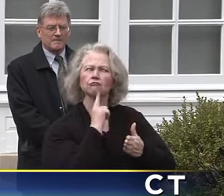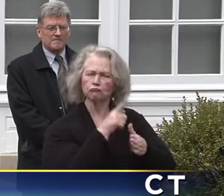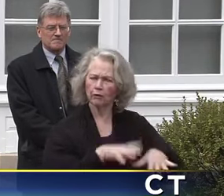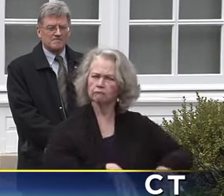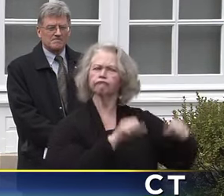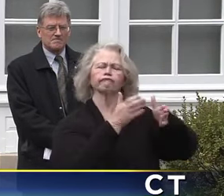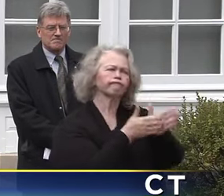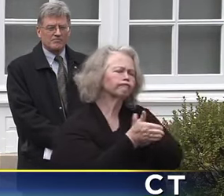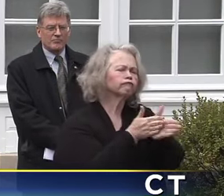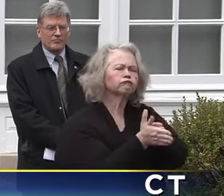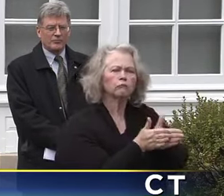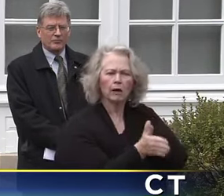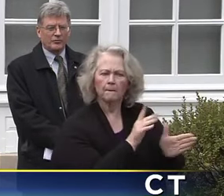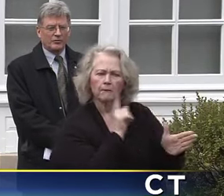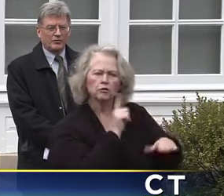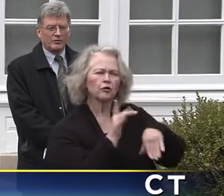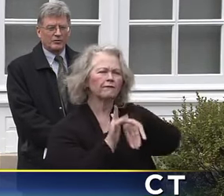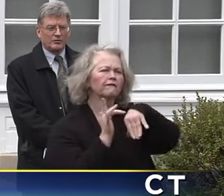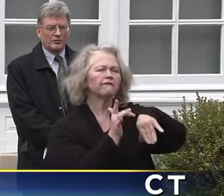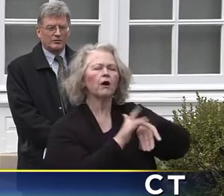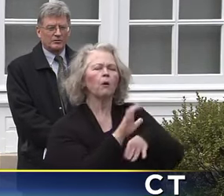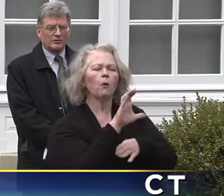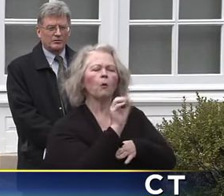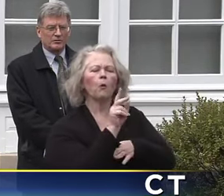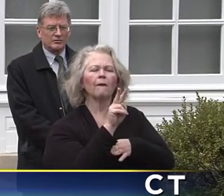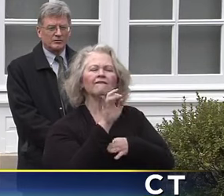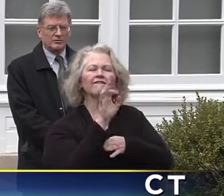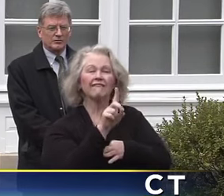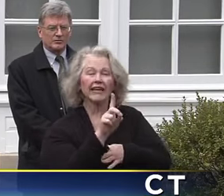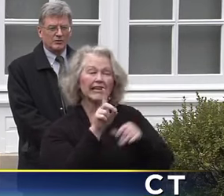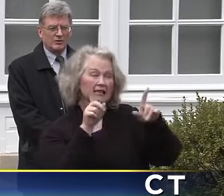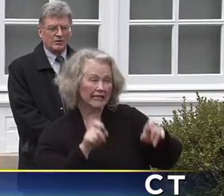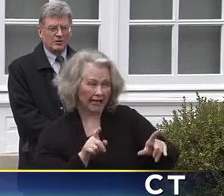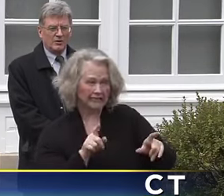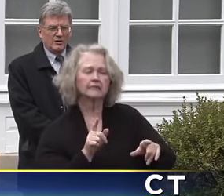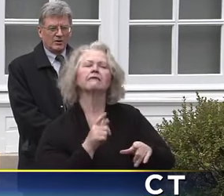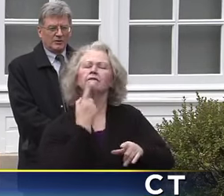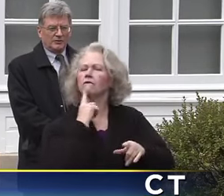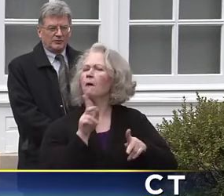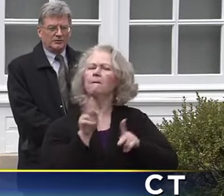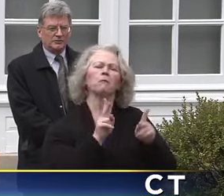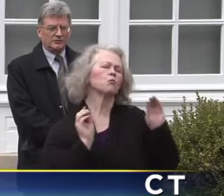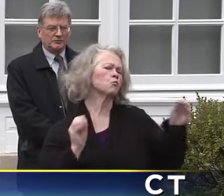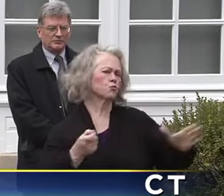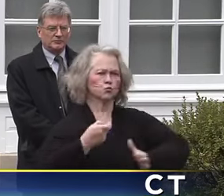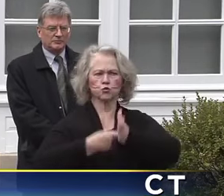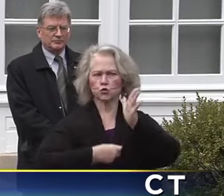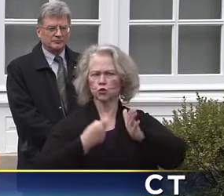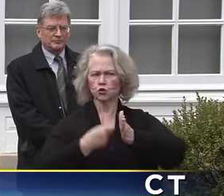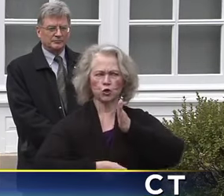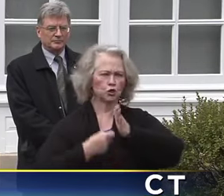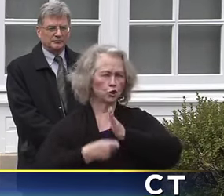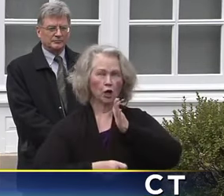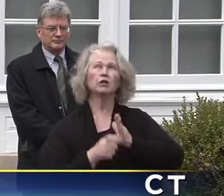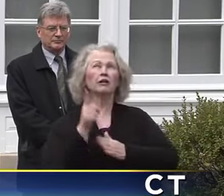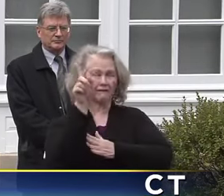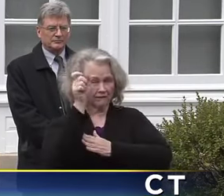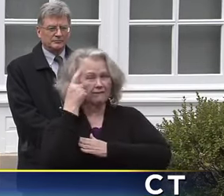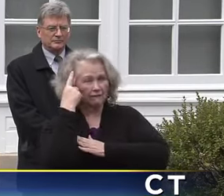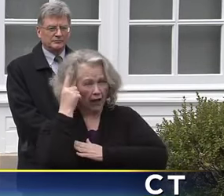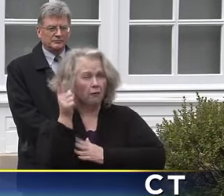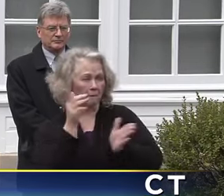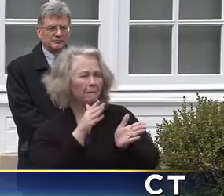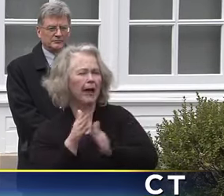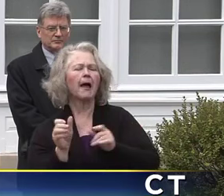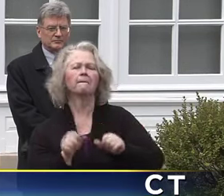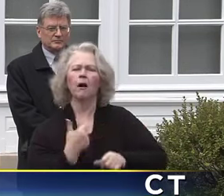sure the testing is available, COVID testing, at no cost to anybody. That's part of the federal plan but we're making sure it happens